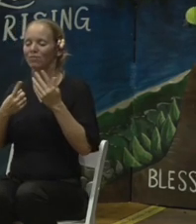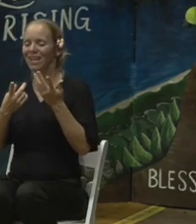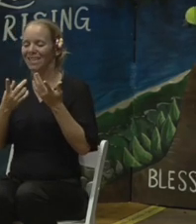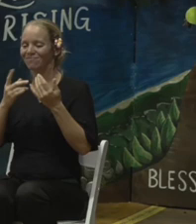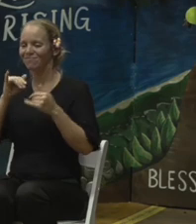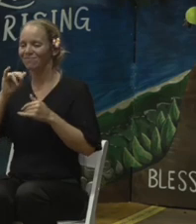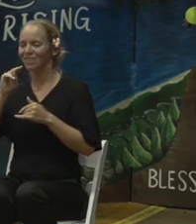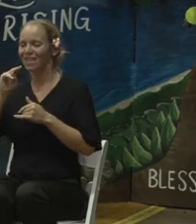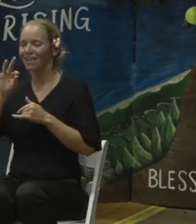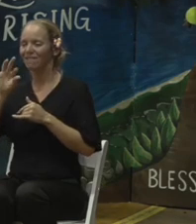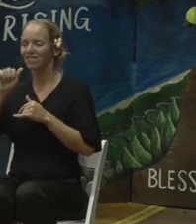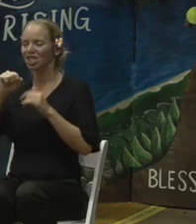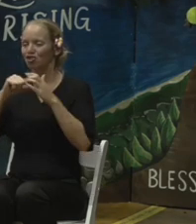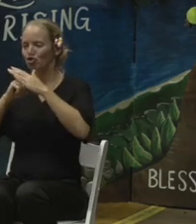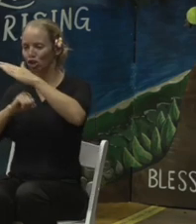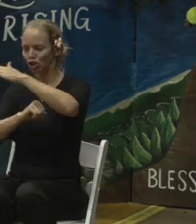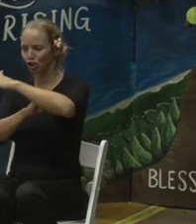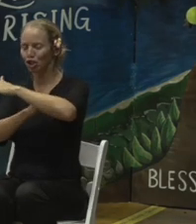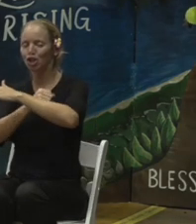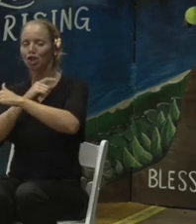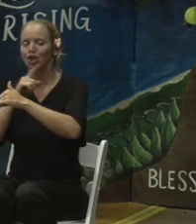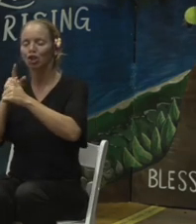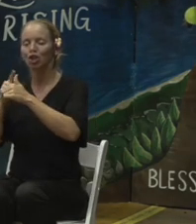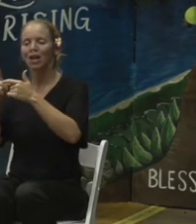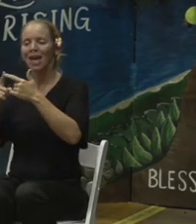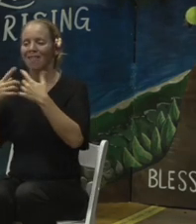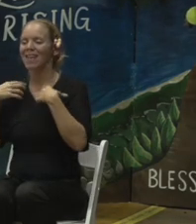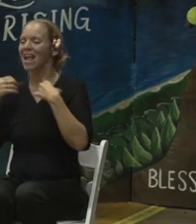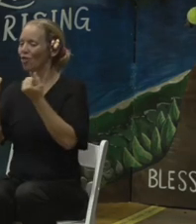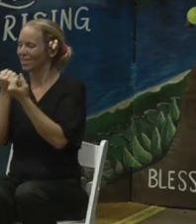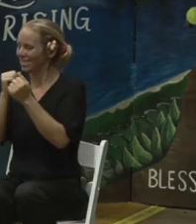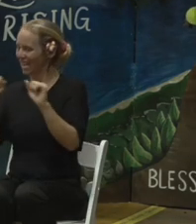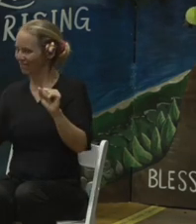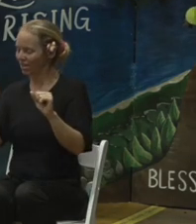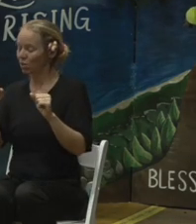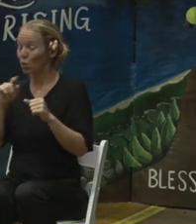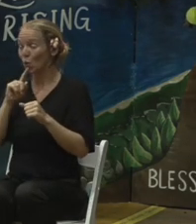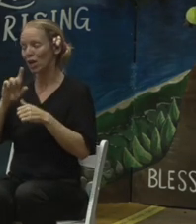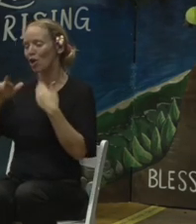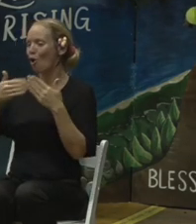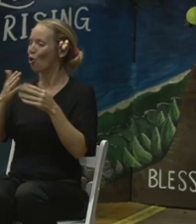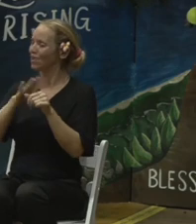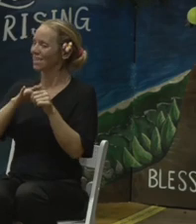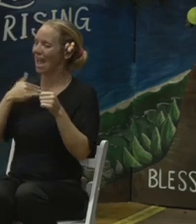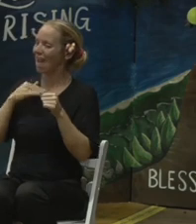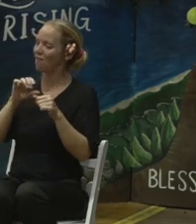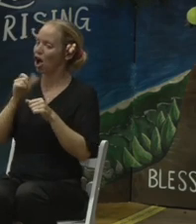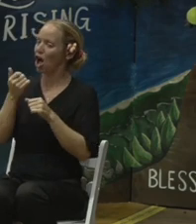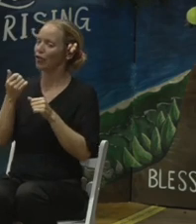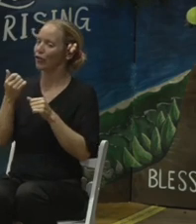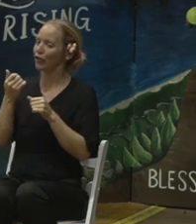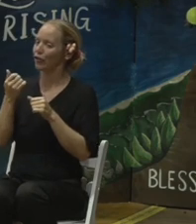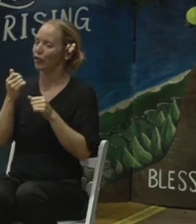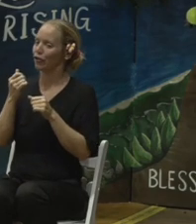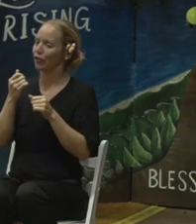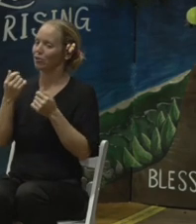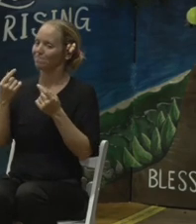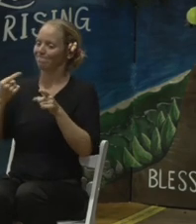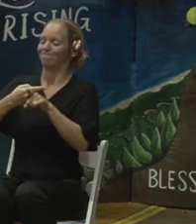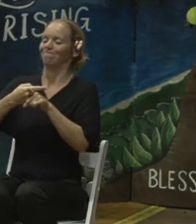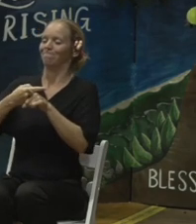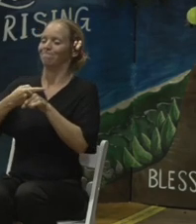and for the public health and safety. But there's also other issues with every one of these sites. Culture issues, etc.